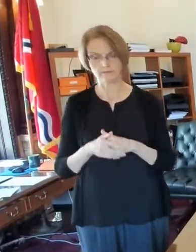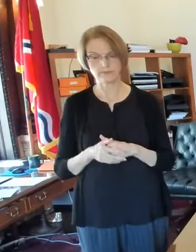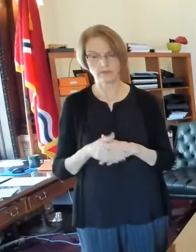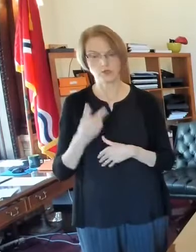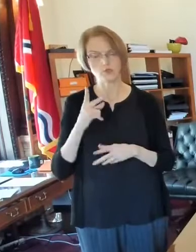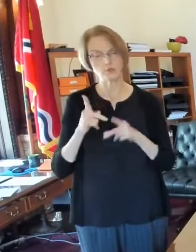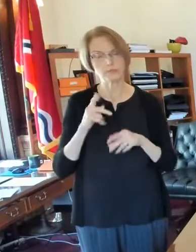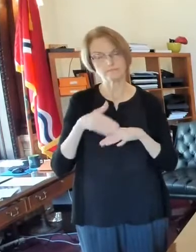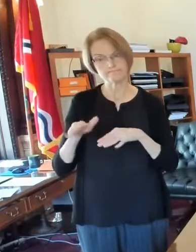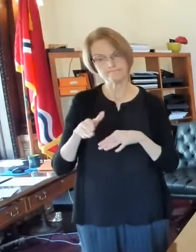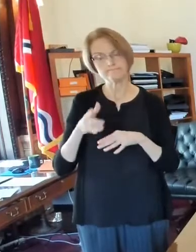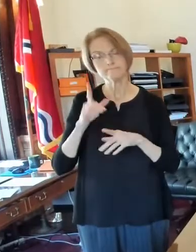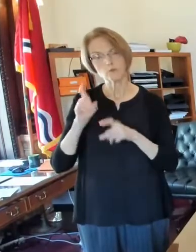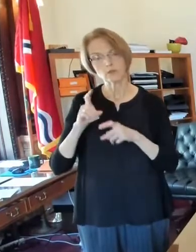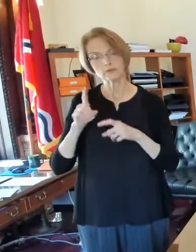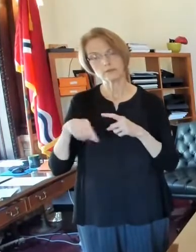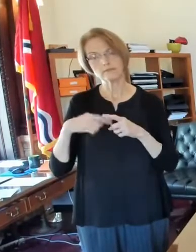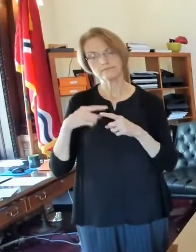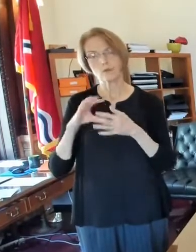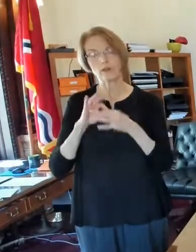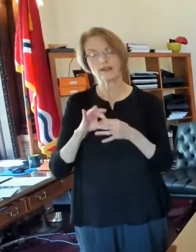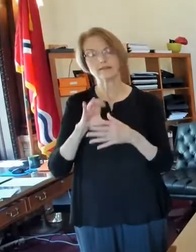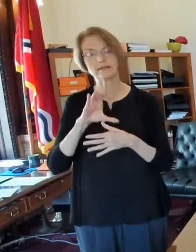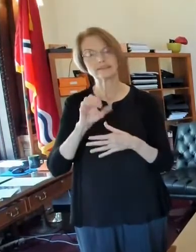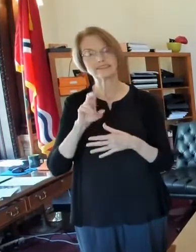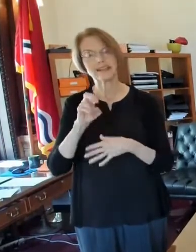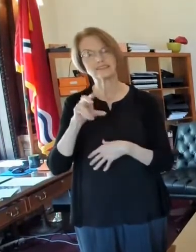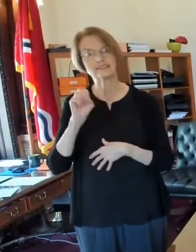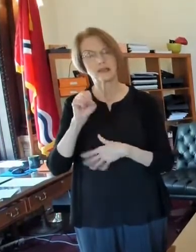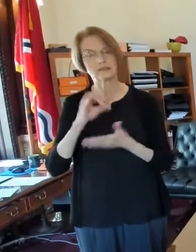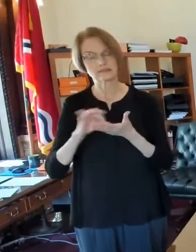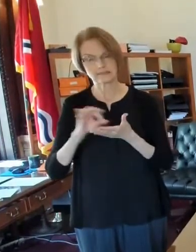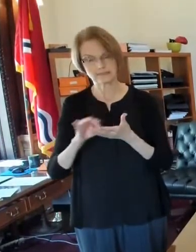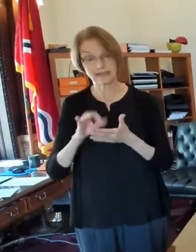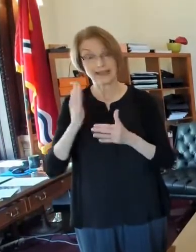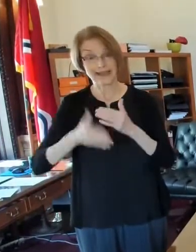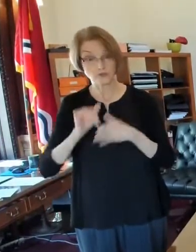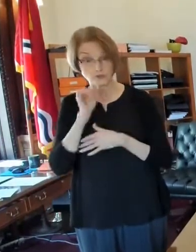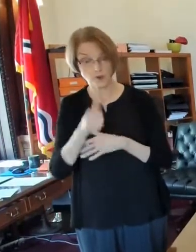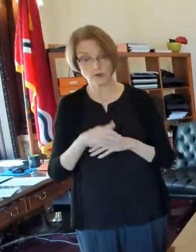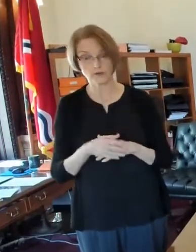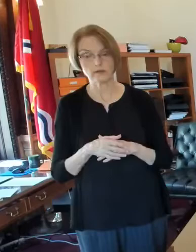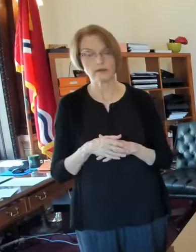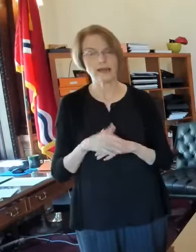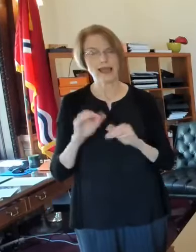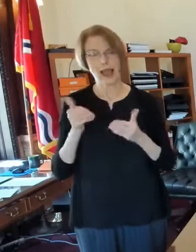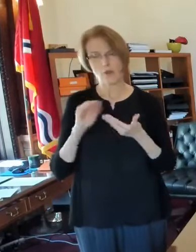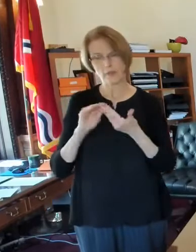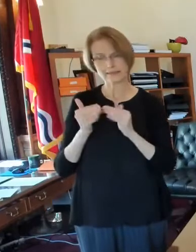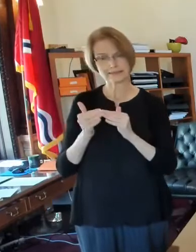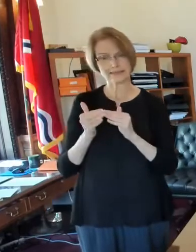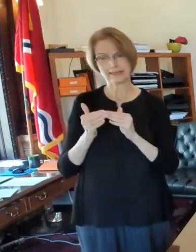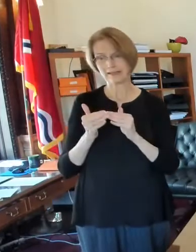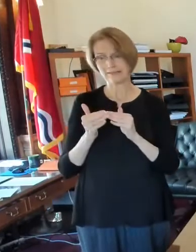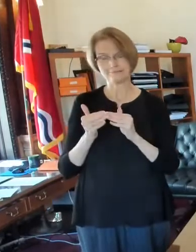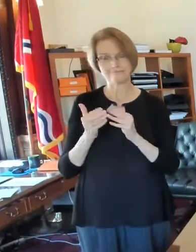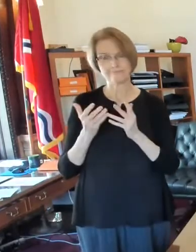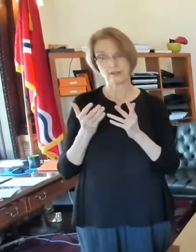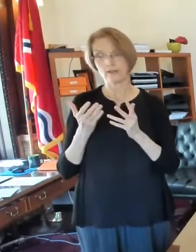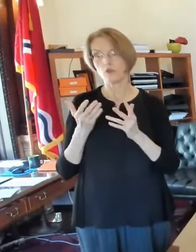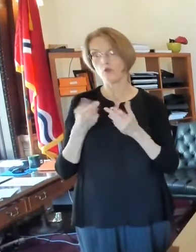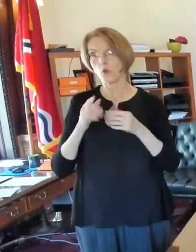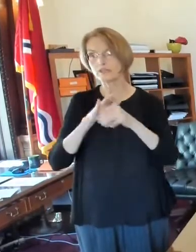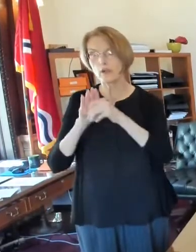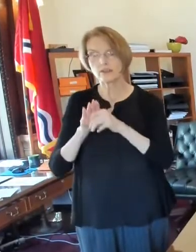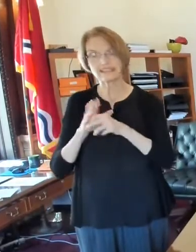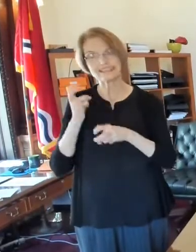about the census mayor, which is ending tomorrow. What is the city done to help, um, under our difficult to count communities